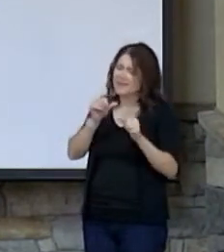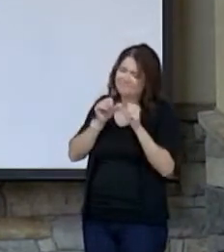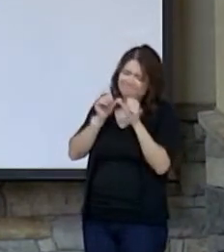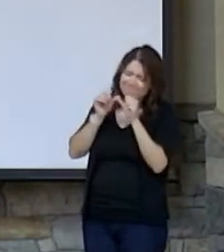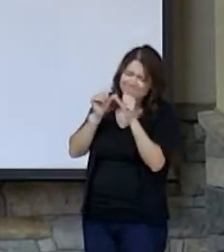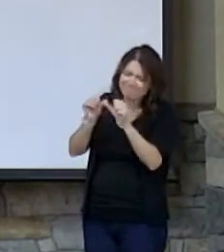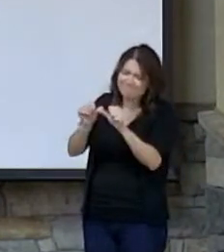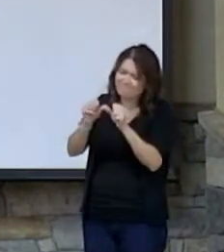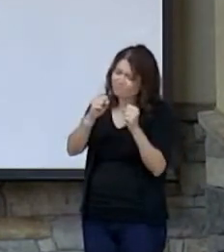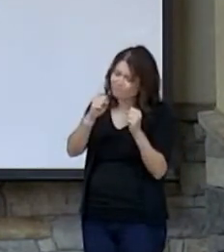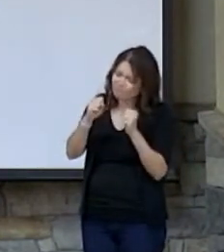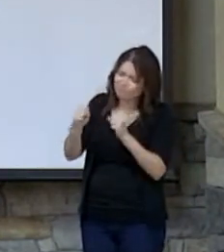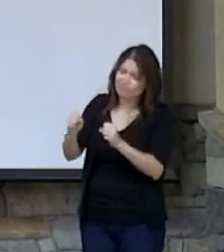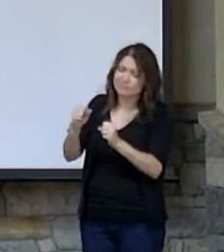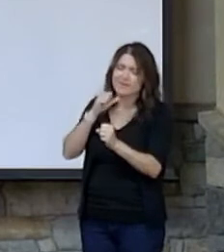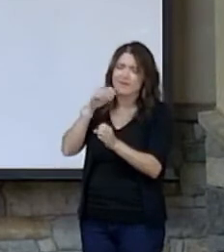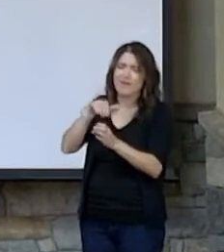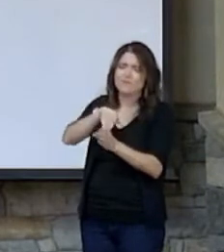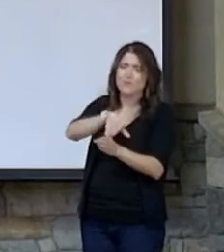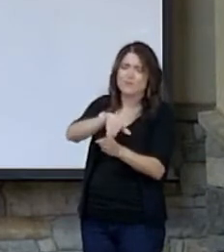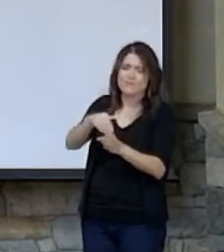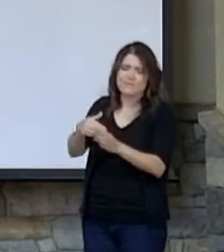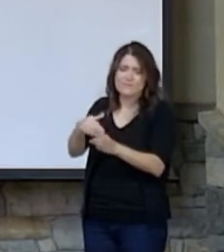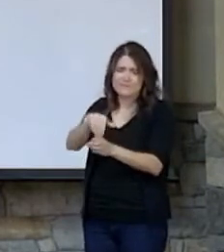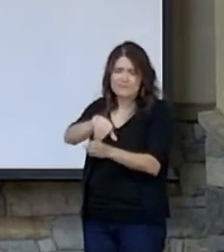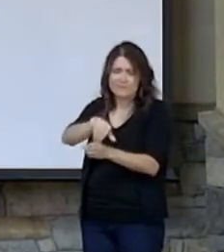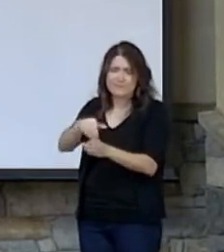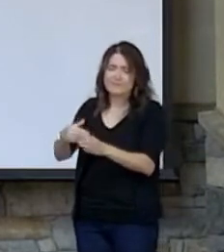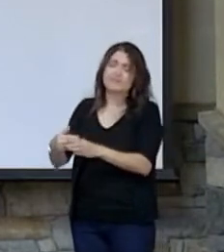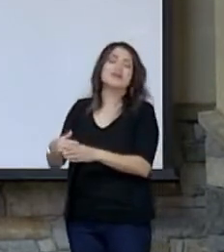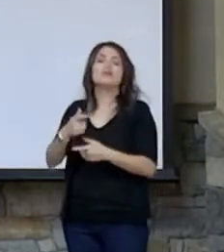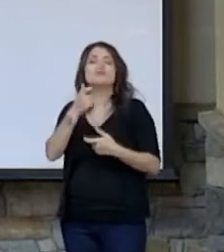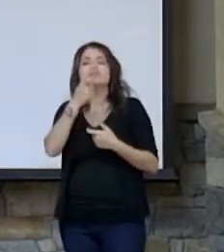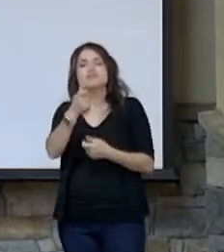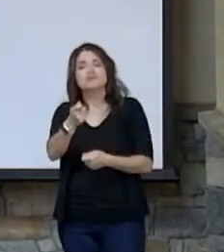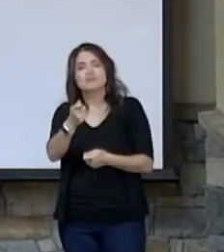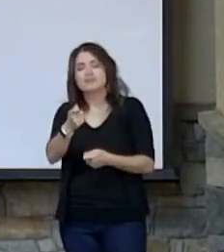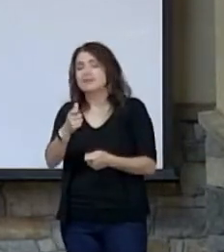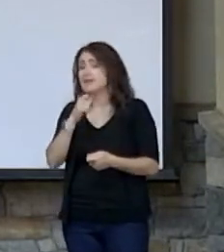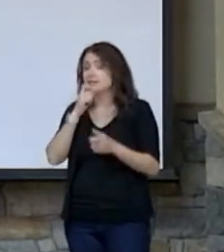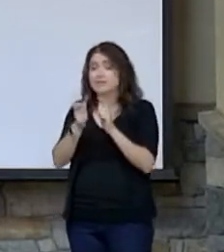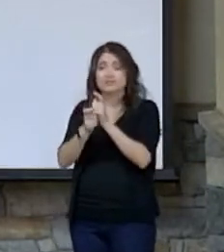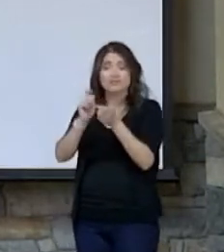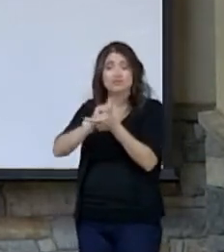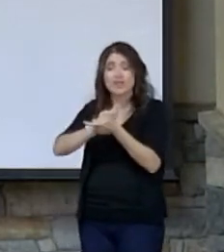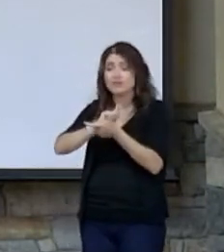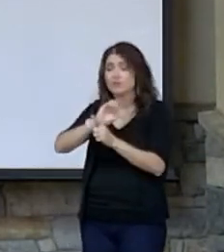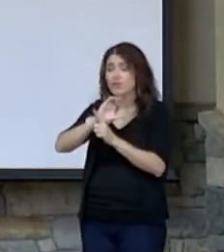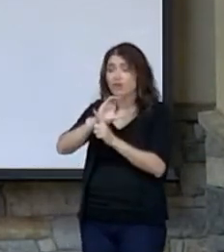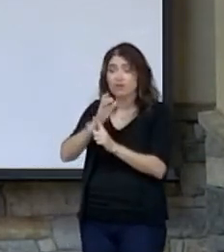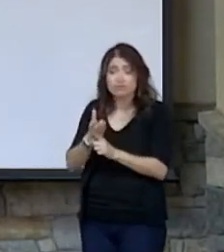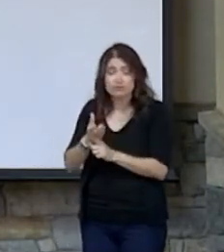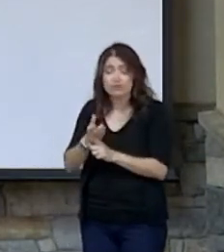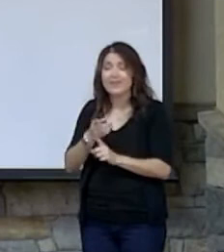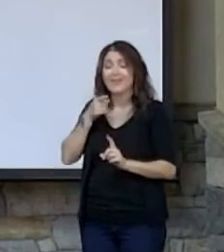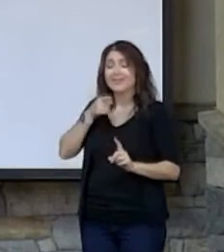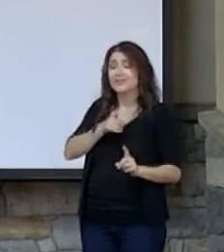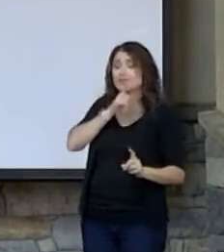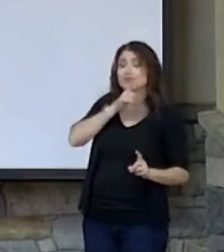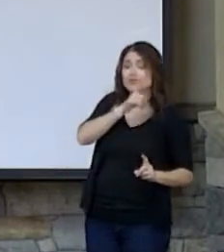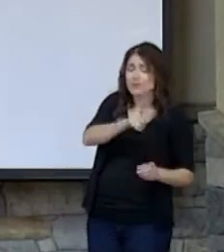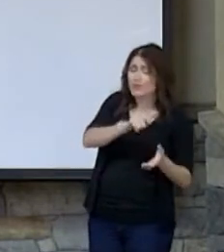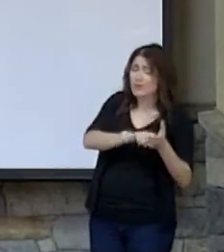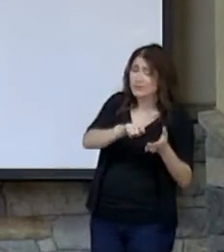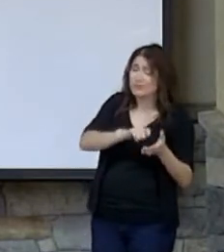and will not be moved. And here's what's interesting. It doesn't change with culture. This truth was written